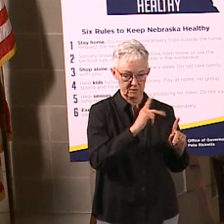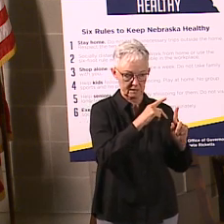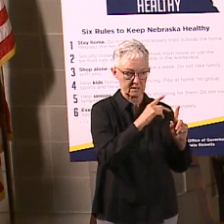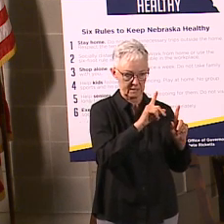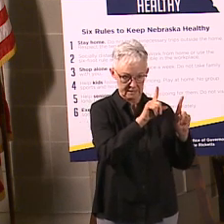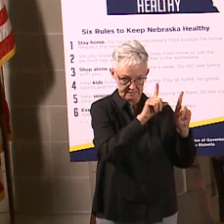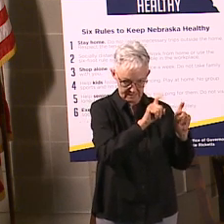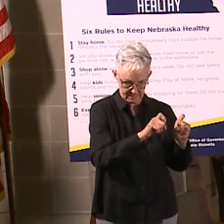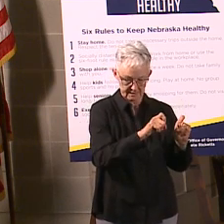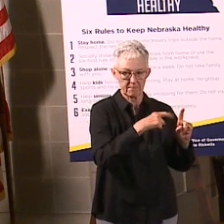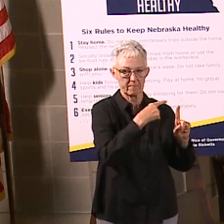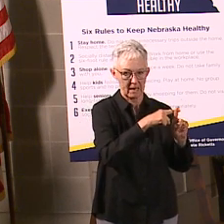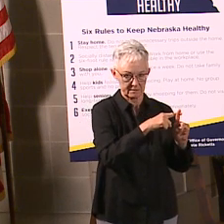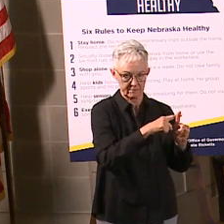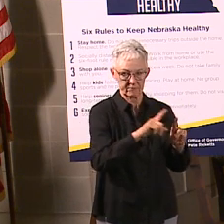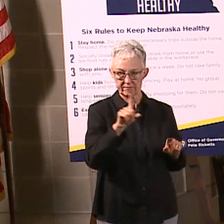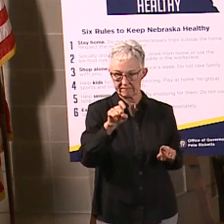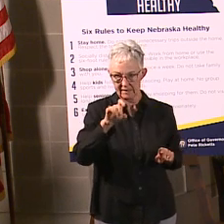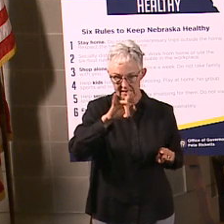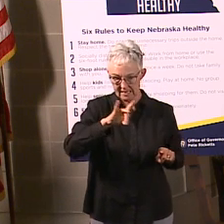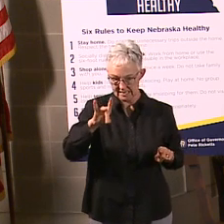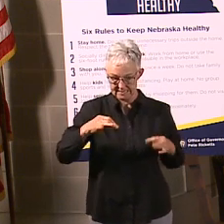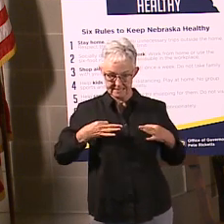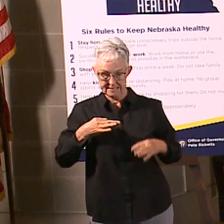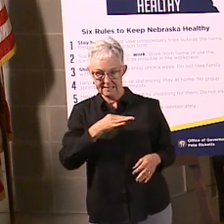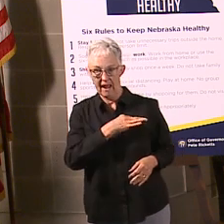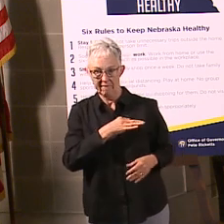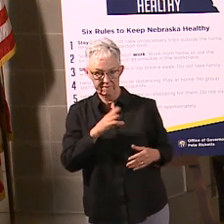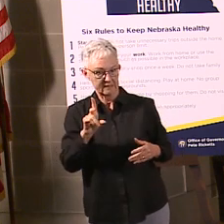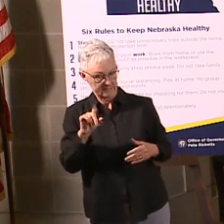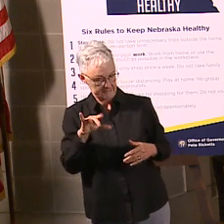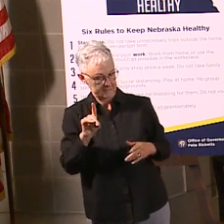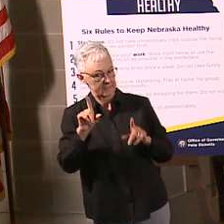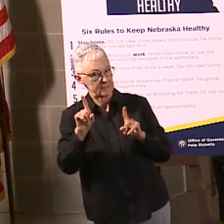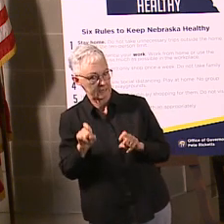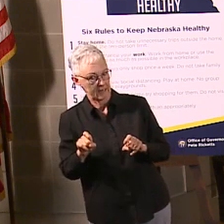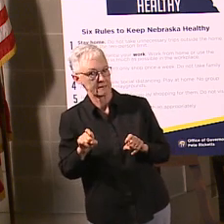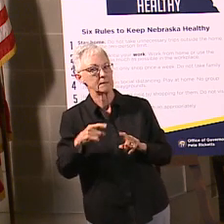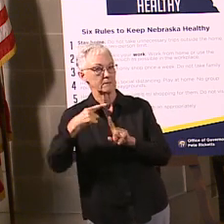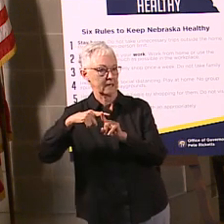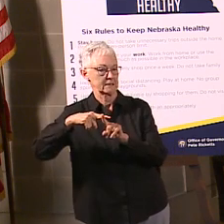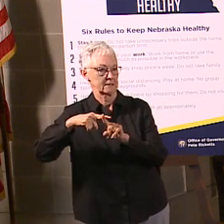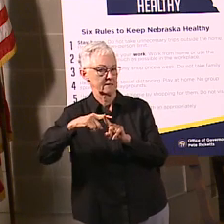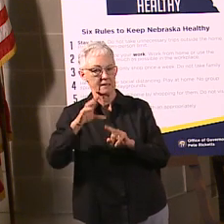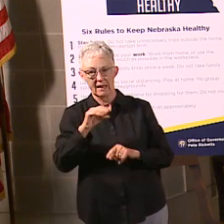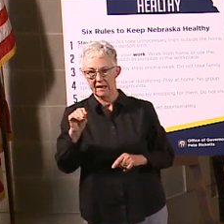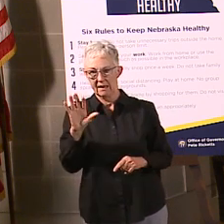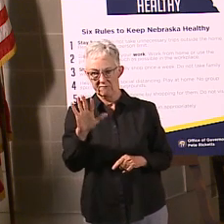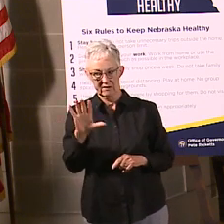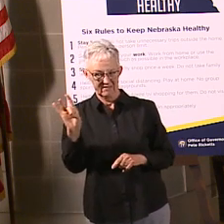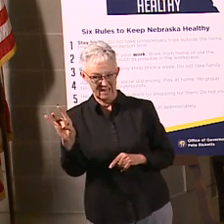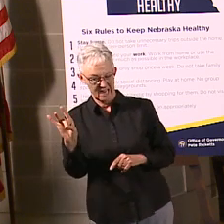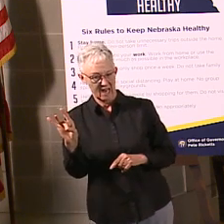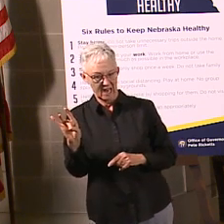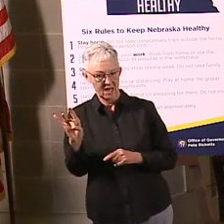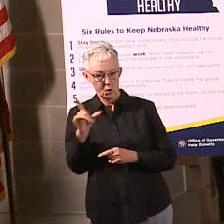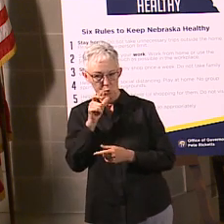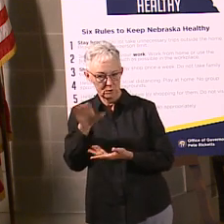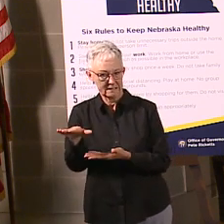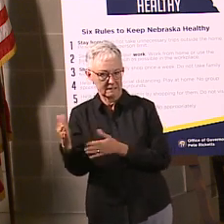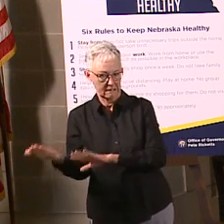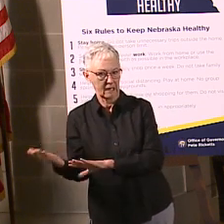188 staff that have tested positive, and 57 fatalities in those long-term care facilities. So again, you can see that